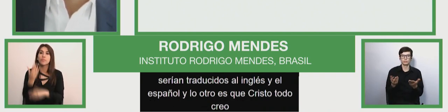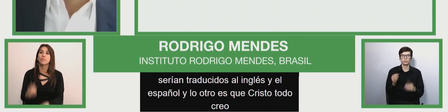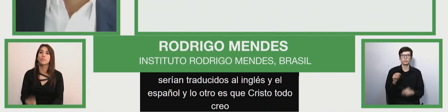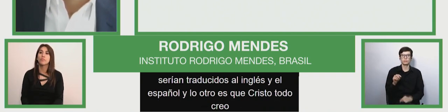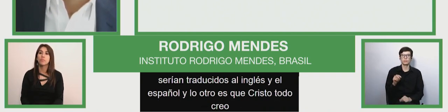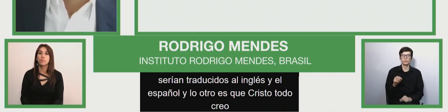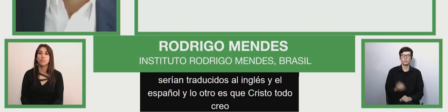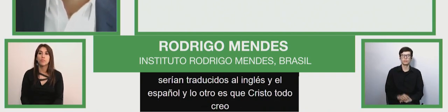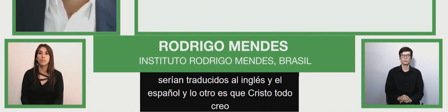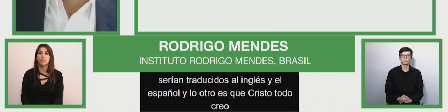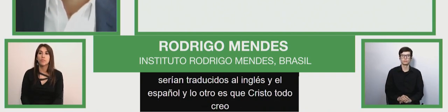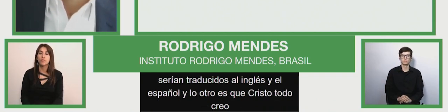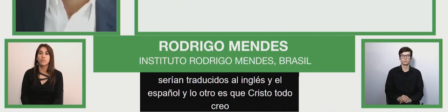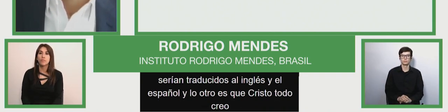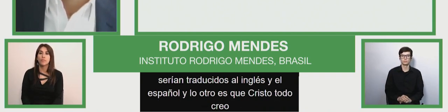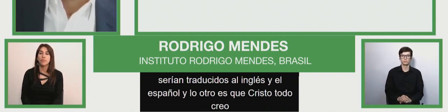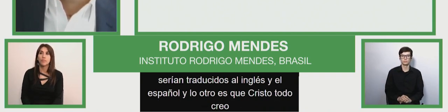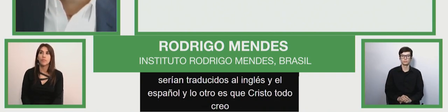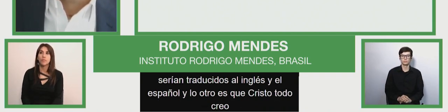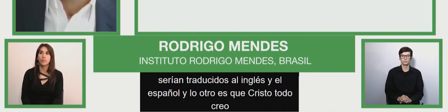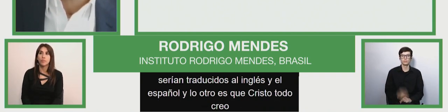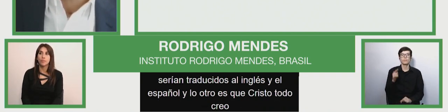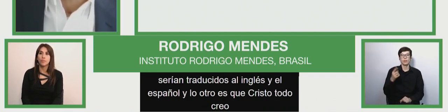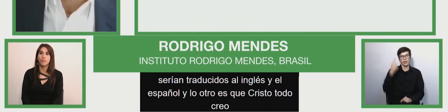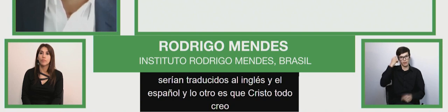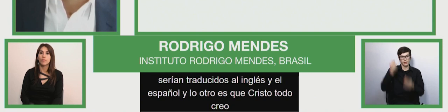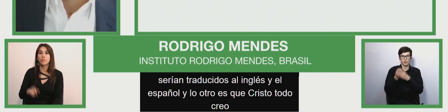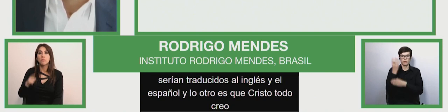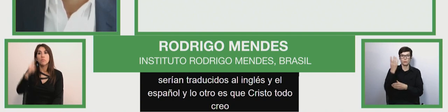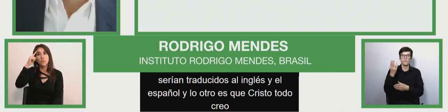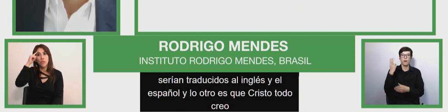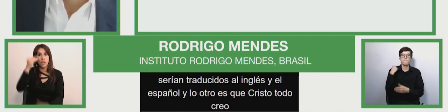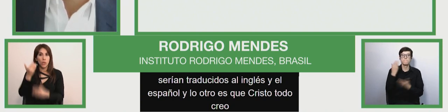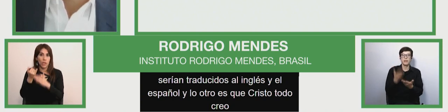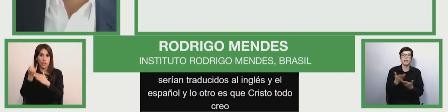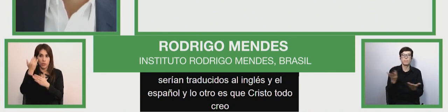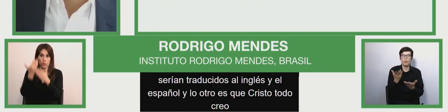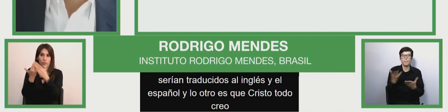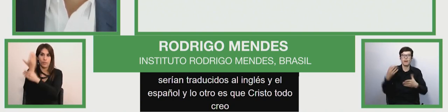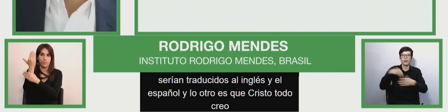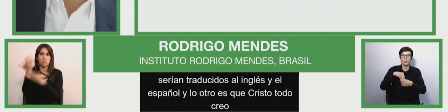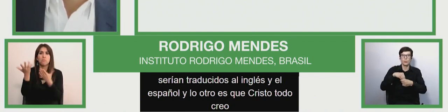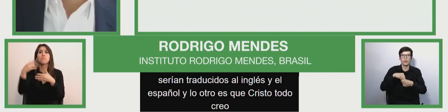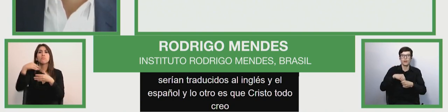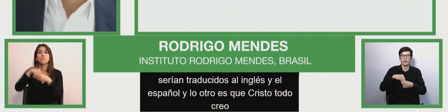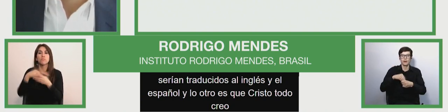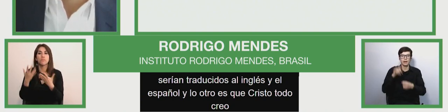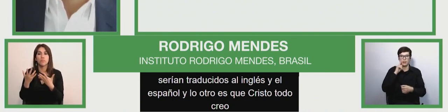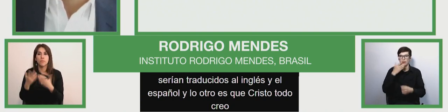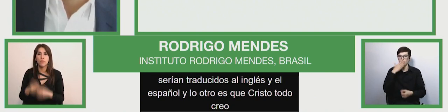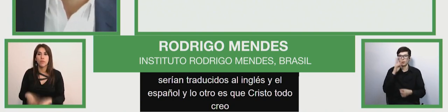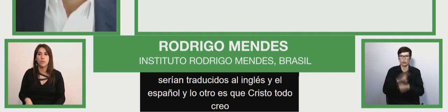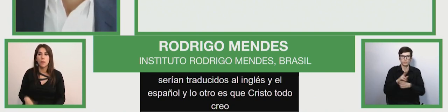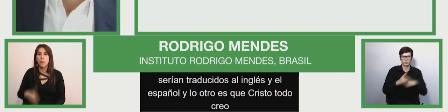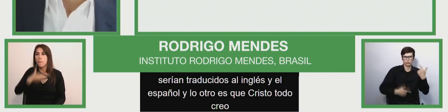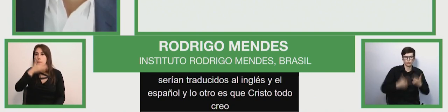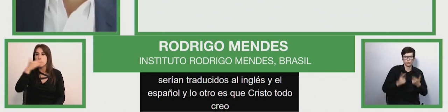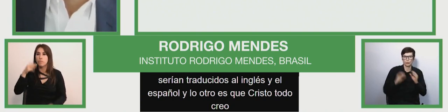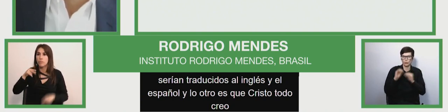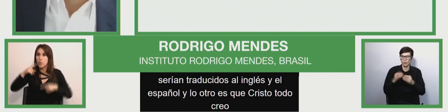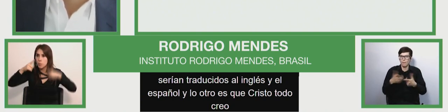And the second is to create an award to recognize the best inclusive